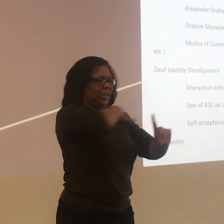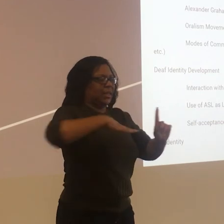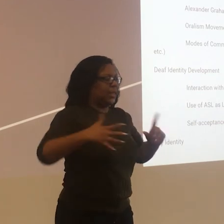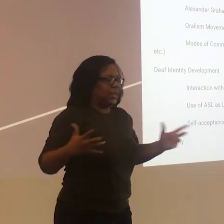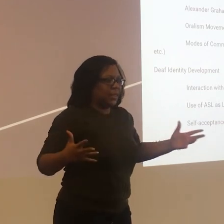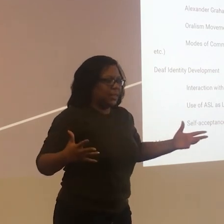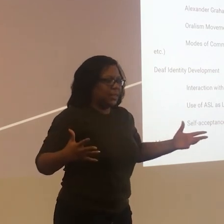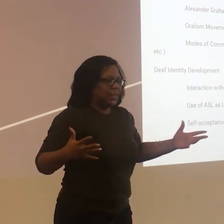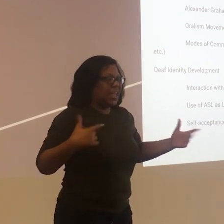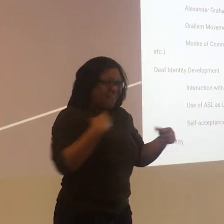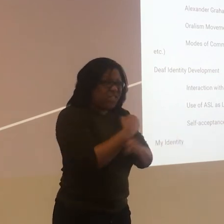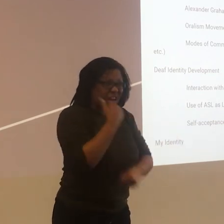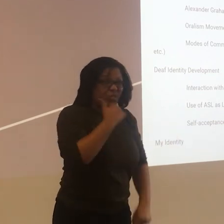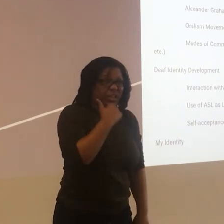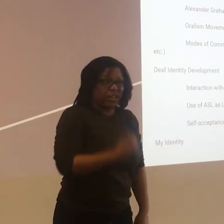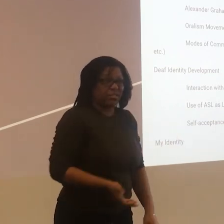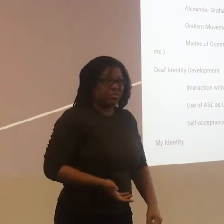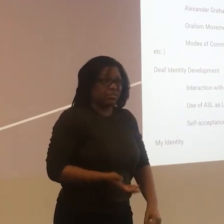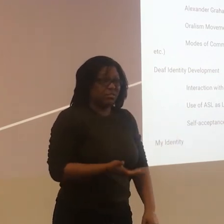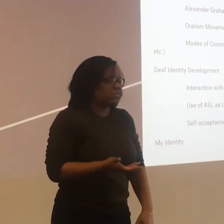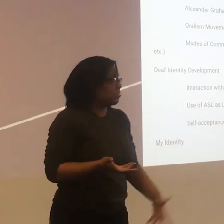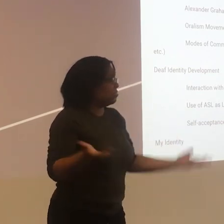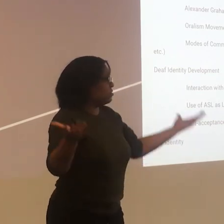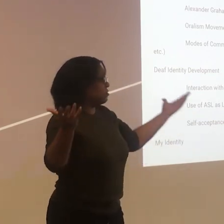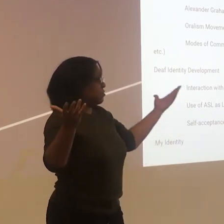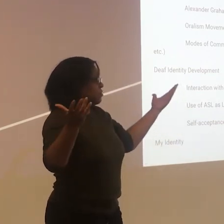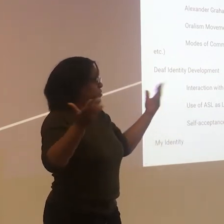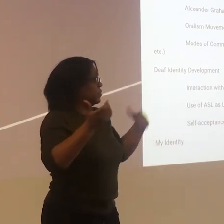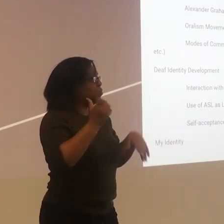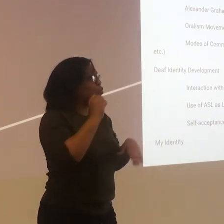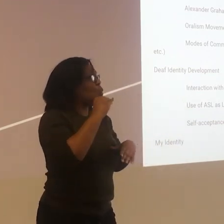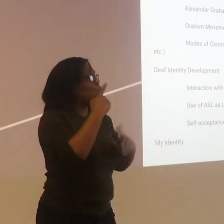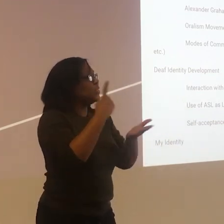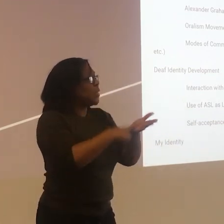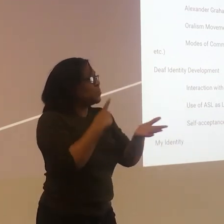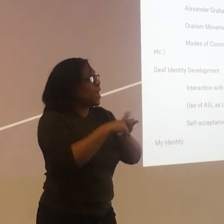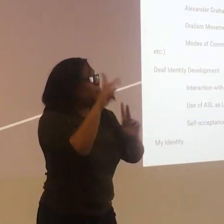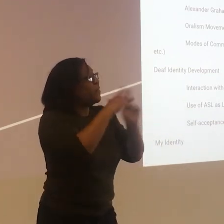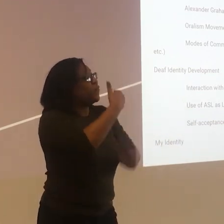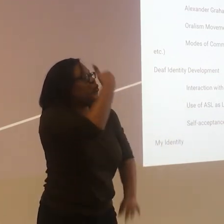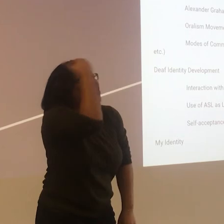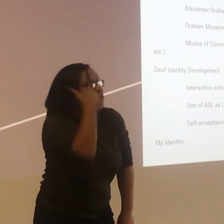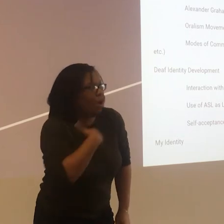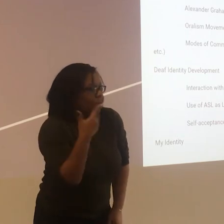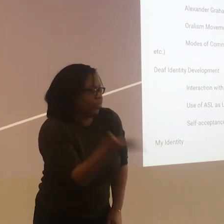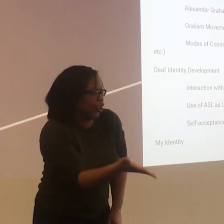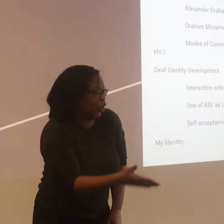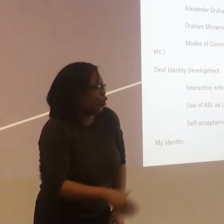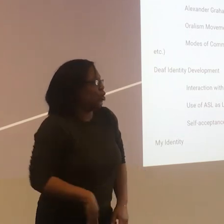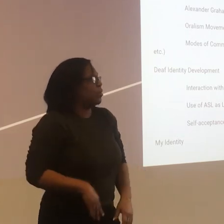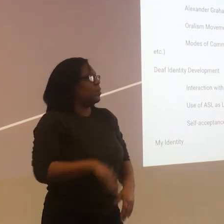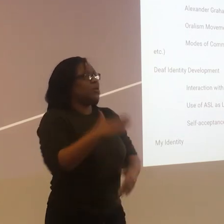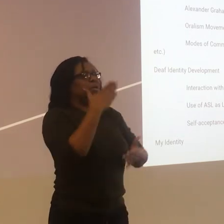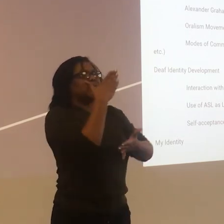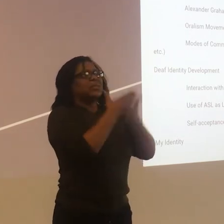I'm surrounded by people that can hear every day, which means I'm fighting every day. And some people forget that I'm there.